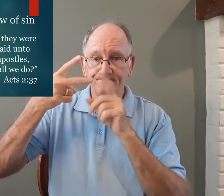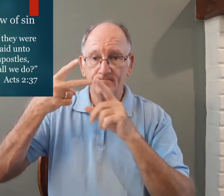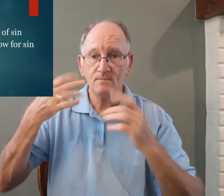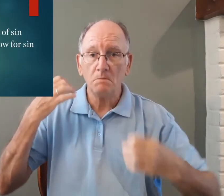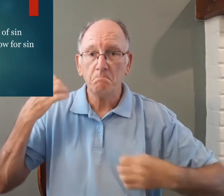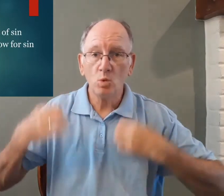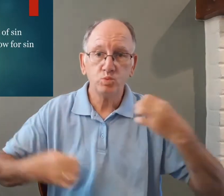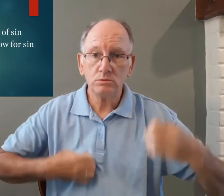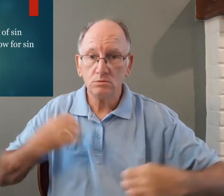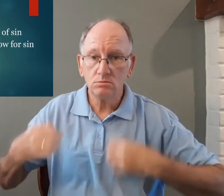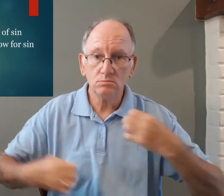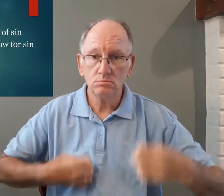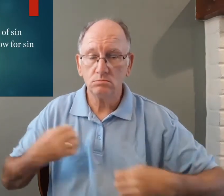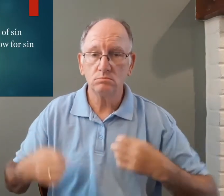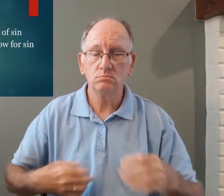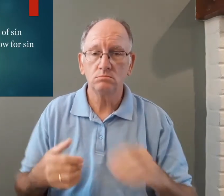the second thing is emotion